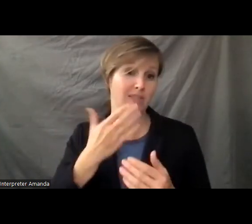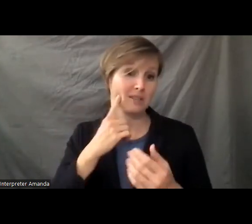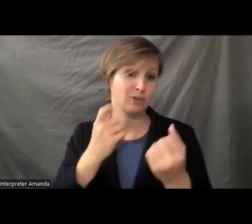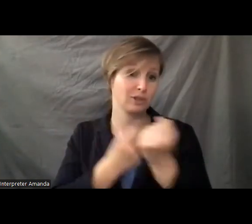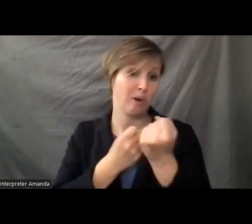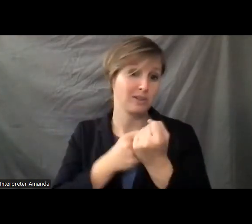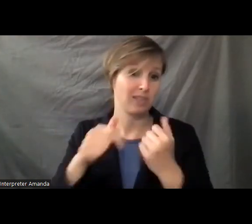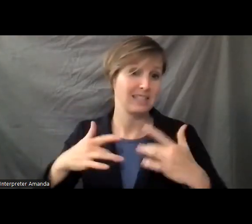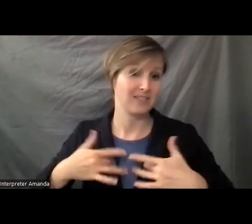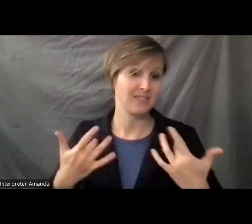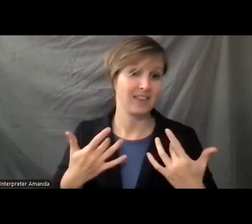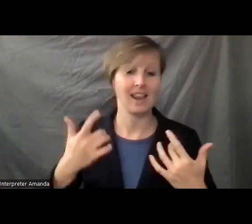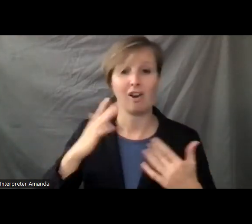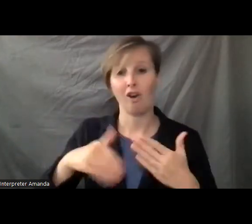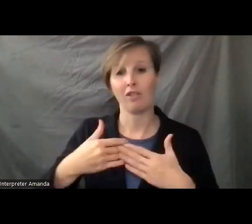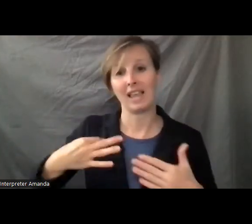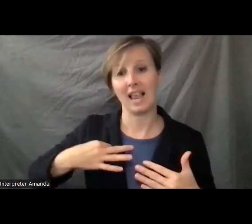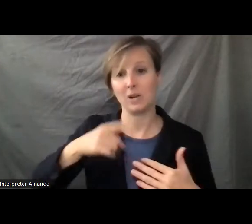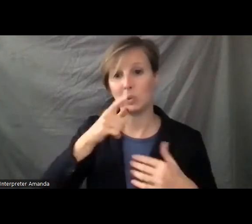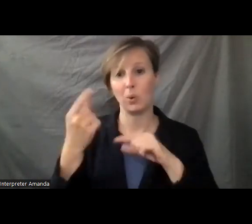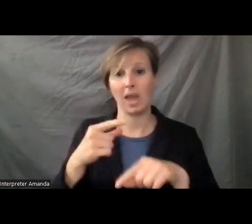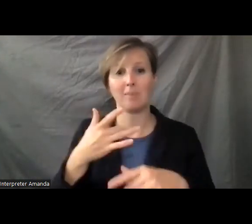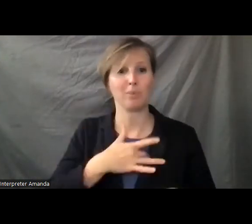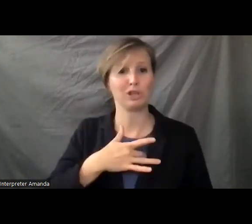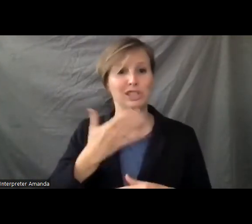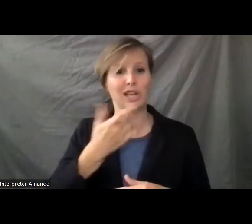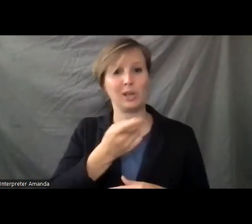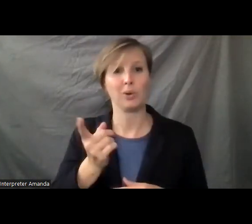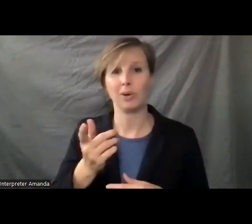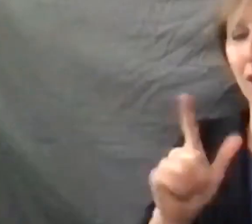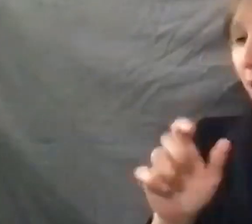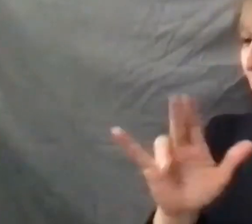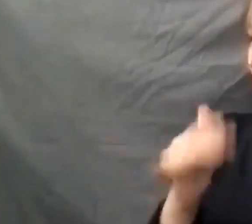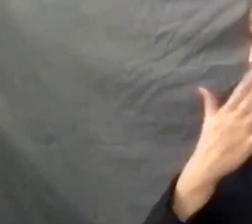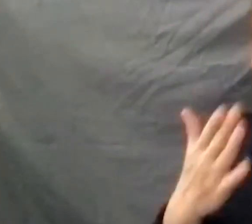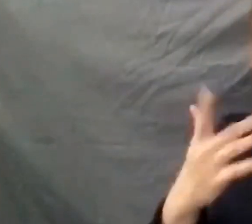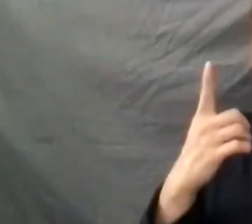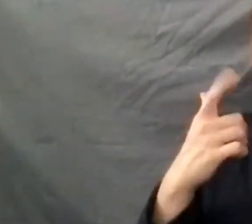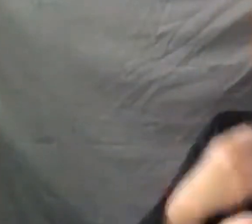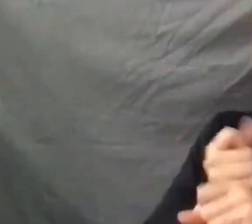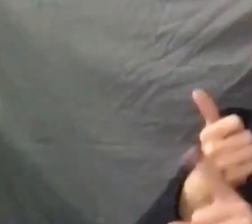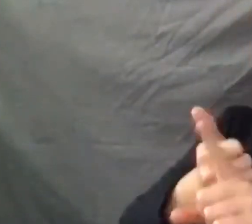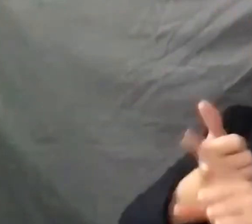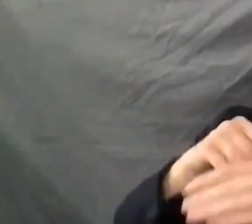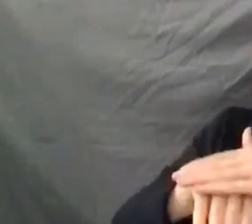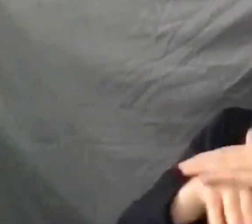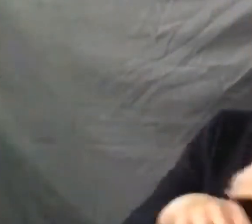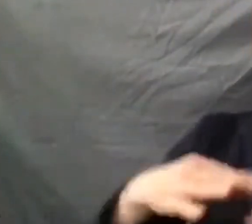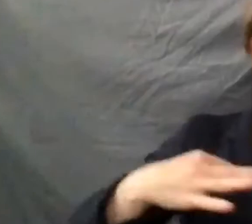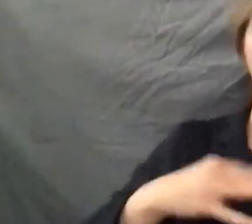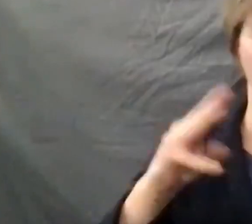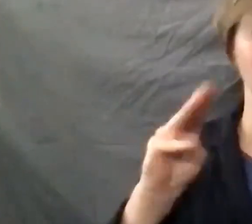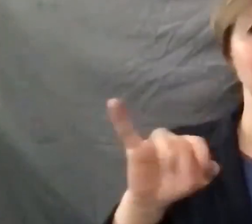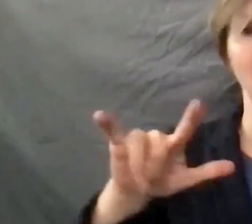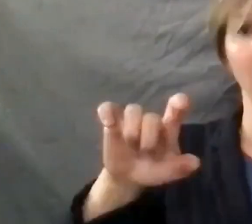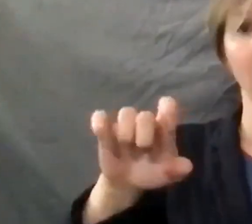here to talk as well. Appreciate y'all. Thank you for joining us. And thanks for making yourself so accessible. Candidate Miles, we'll turn things